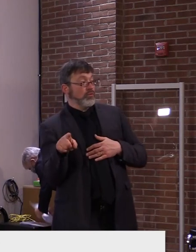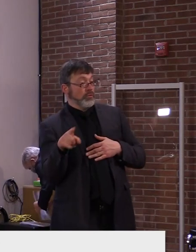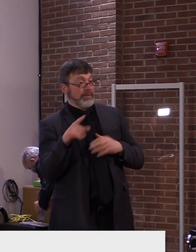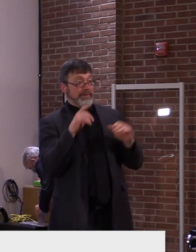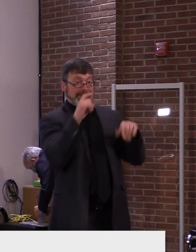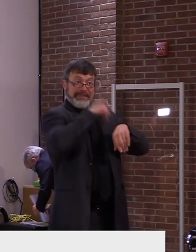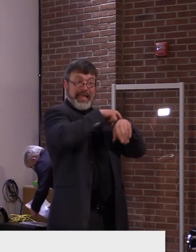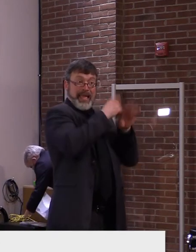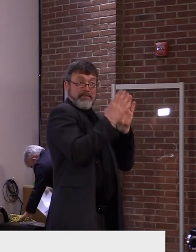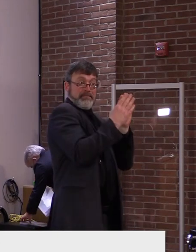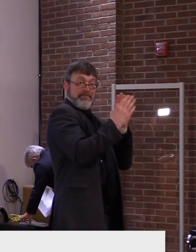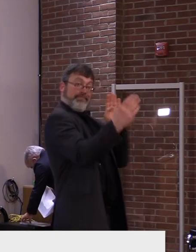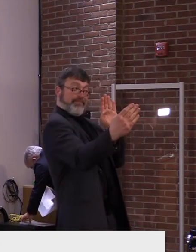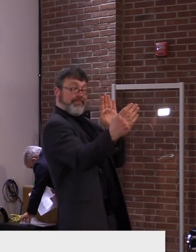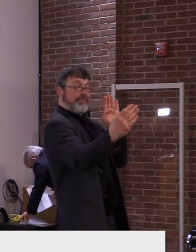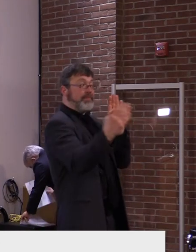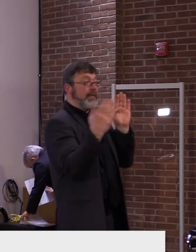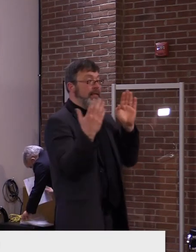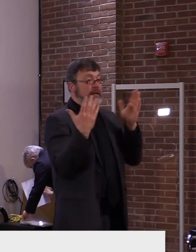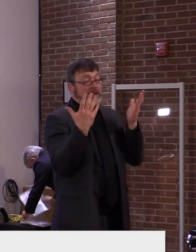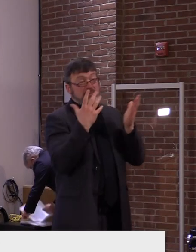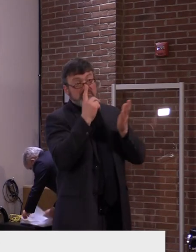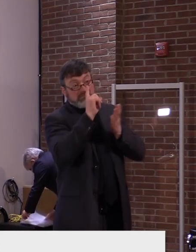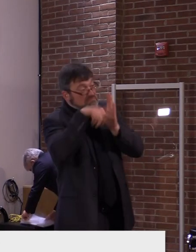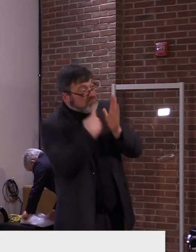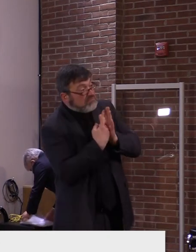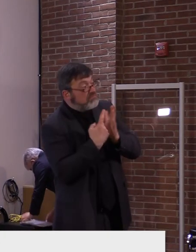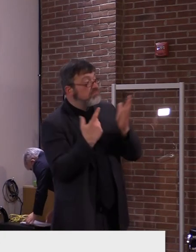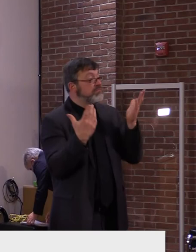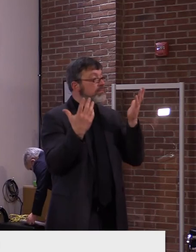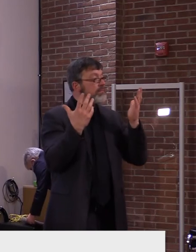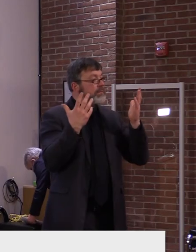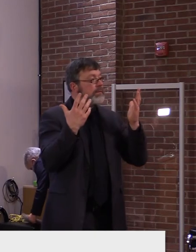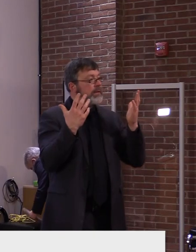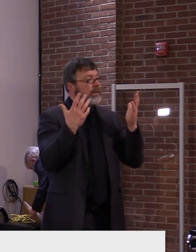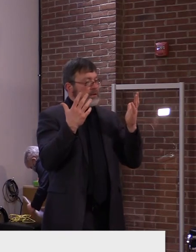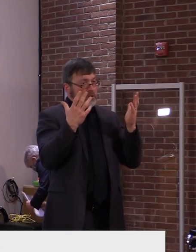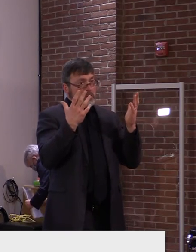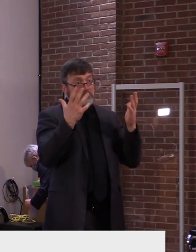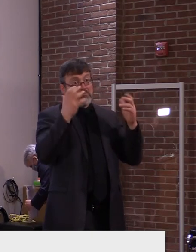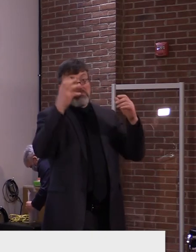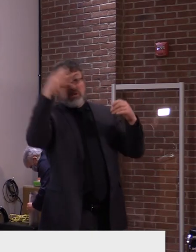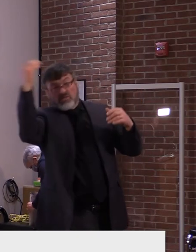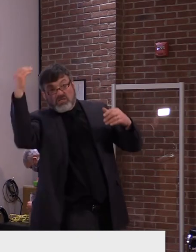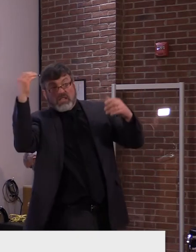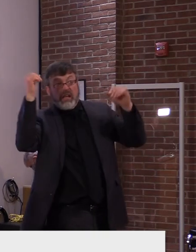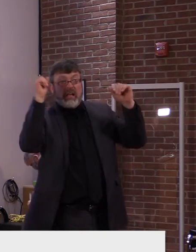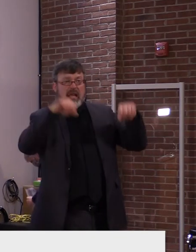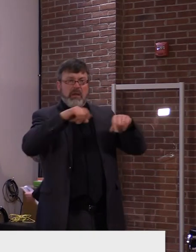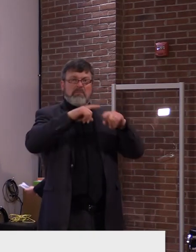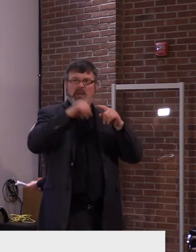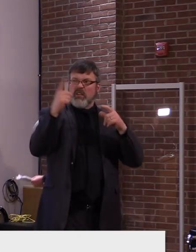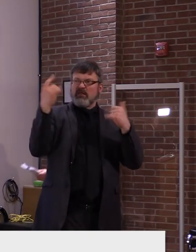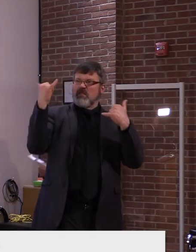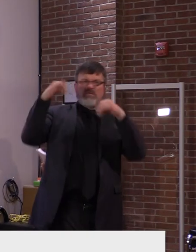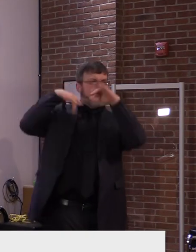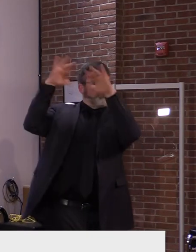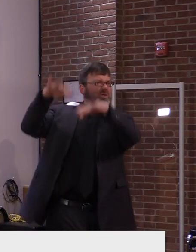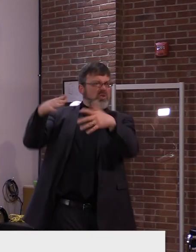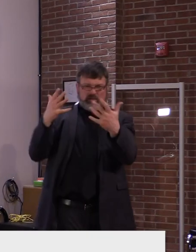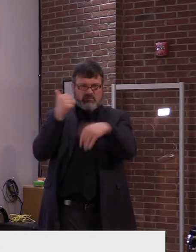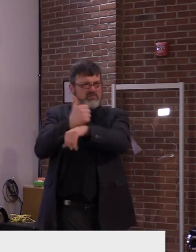I'll be, the weather's not that great for that, but hopefully soon we'll be able to do more of that. Thank you. Okay. Thank you, everyone.